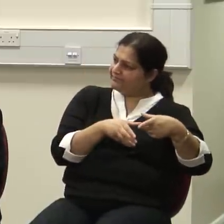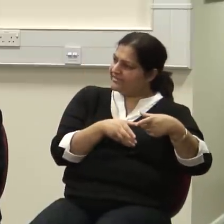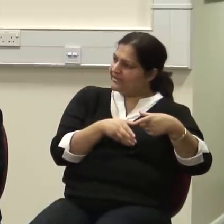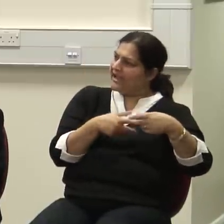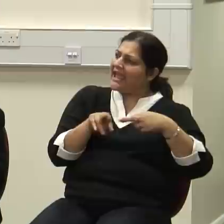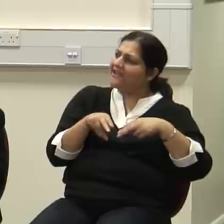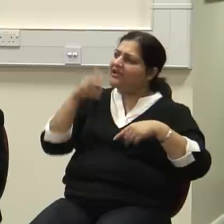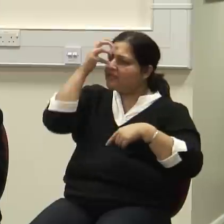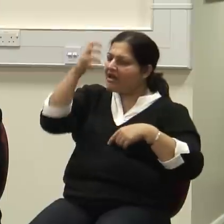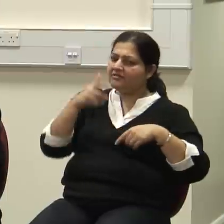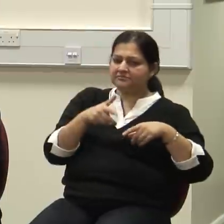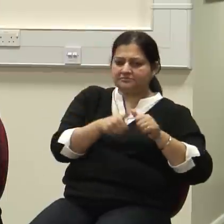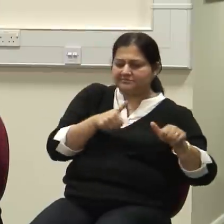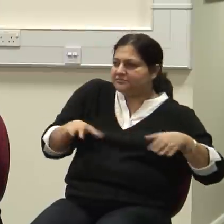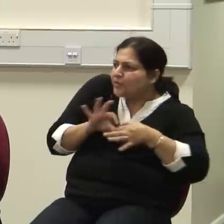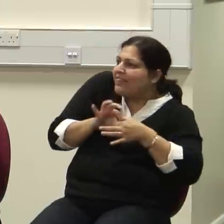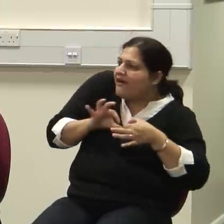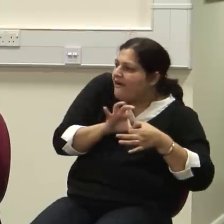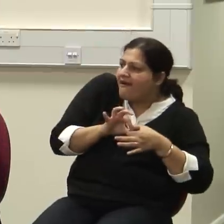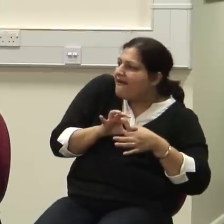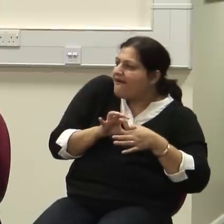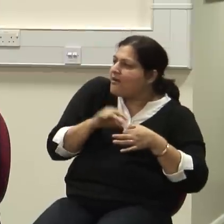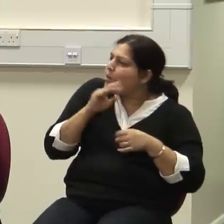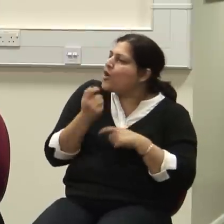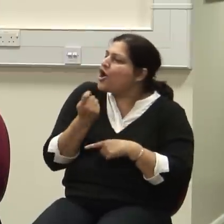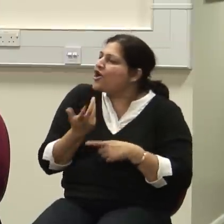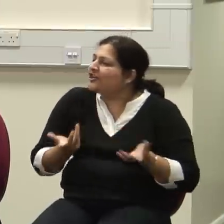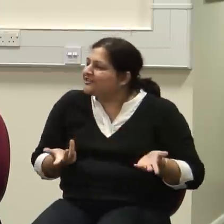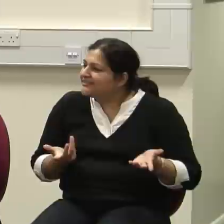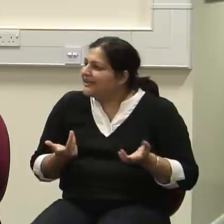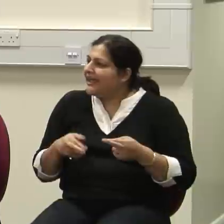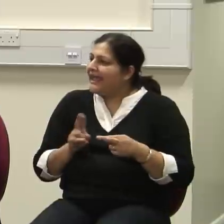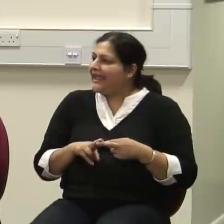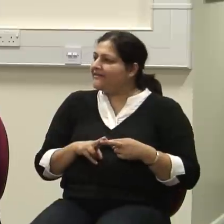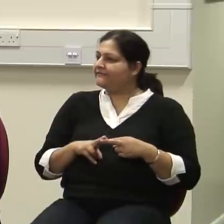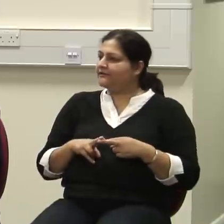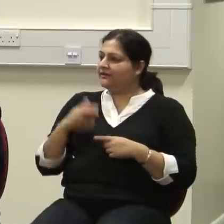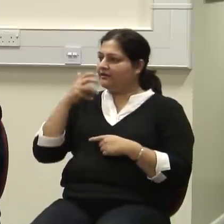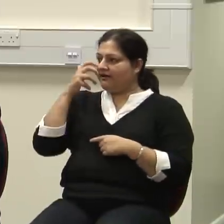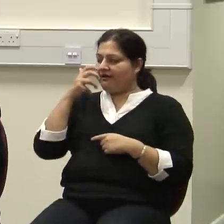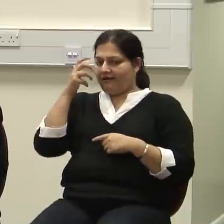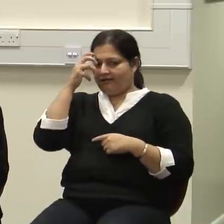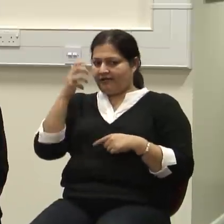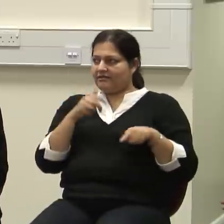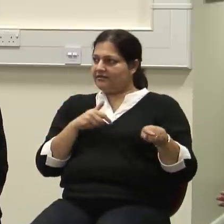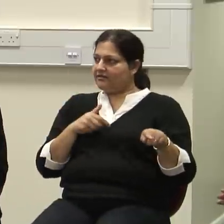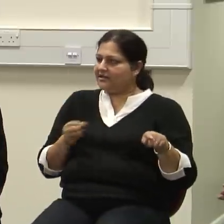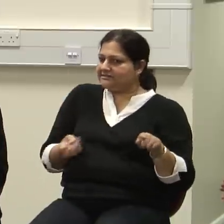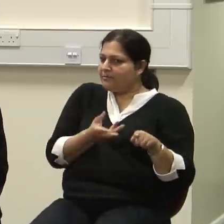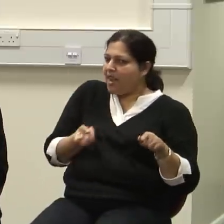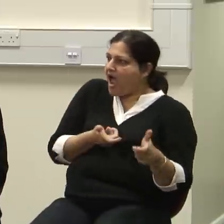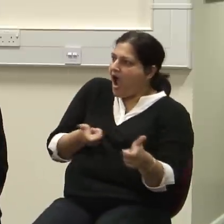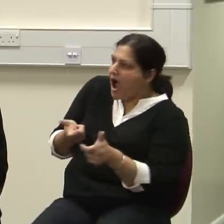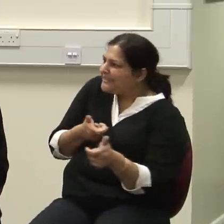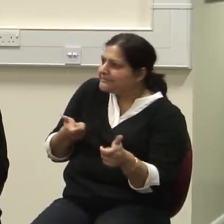it's called, or Halliburton, if they supply armaments for a particular purpose, then this is a make-believe capitalism.